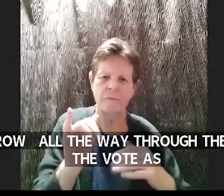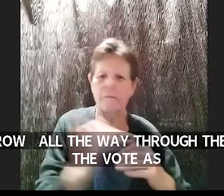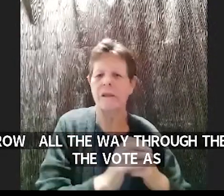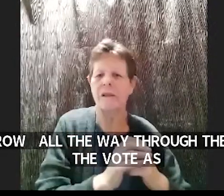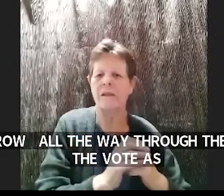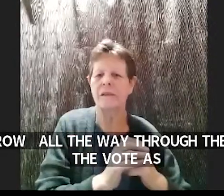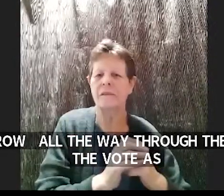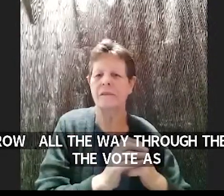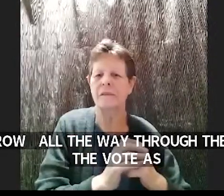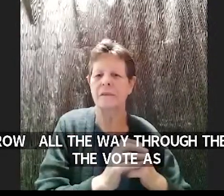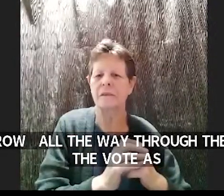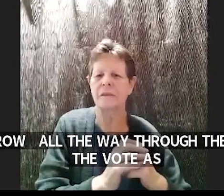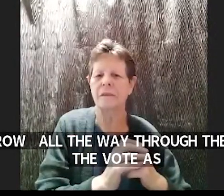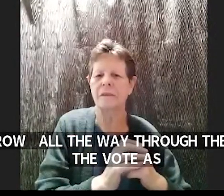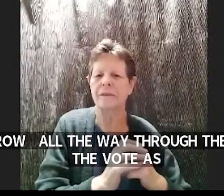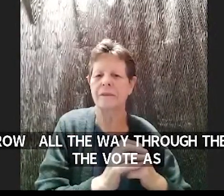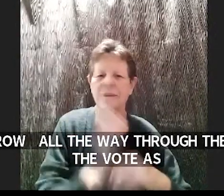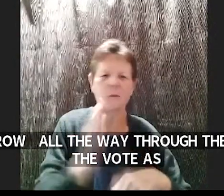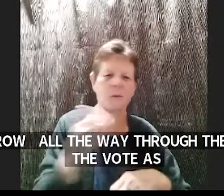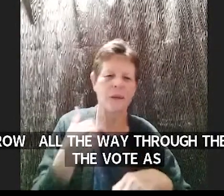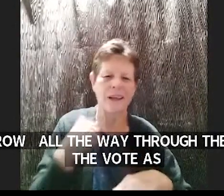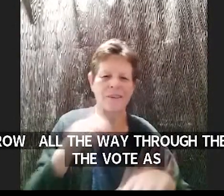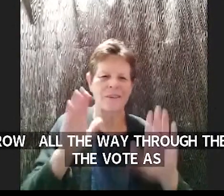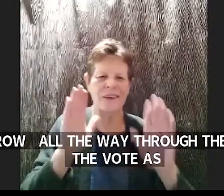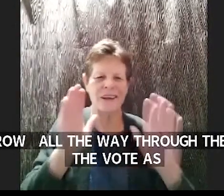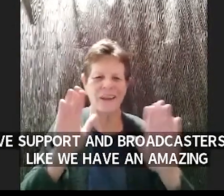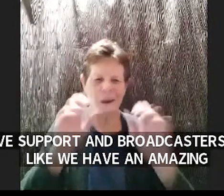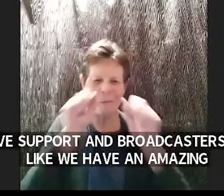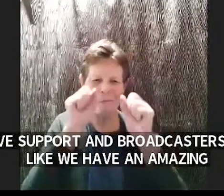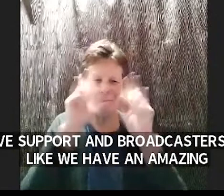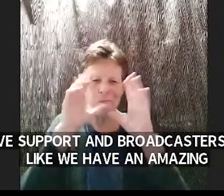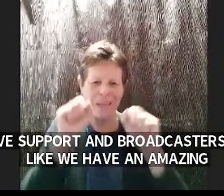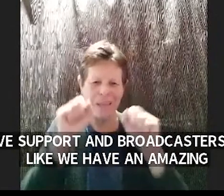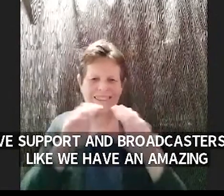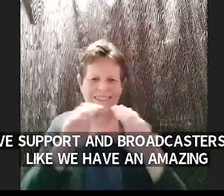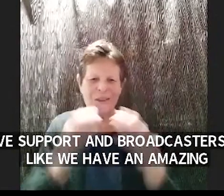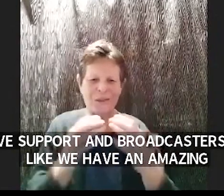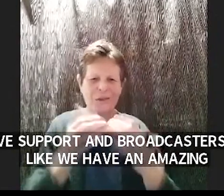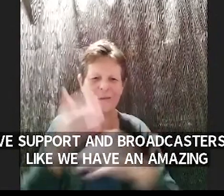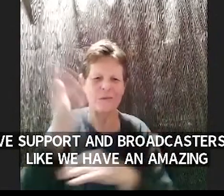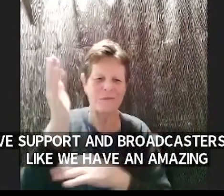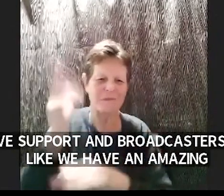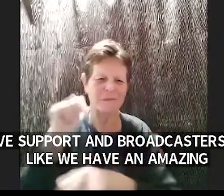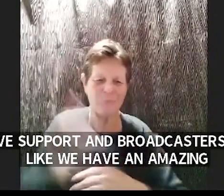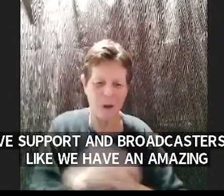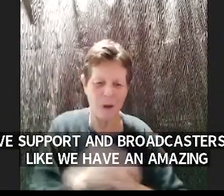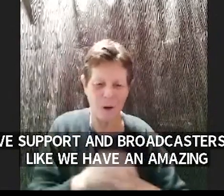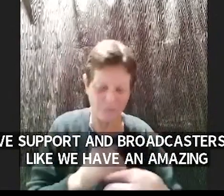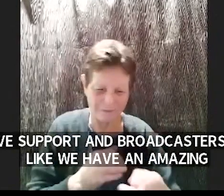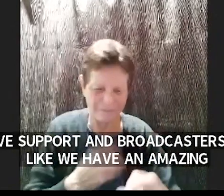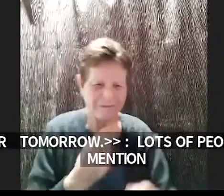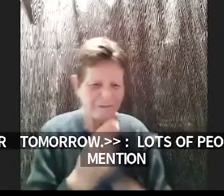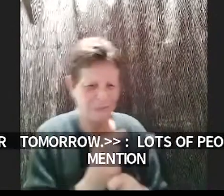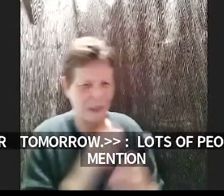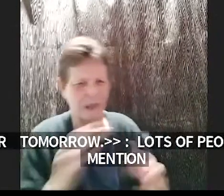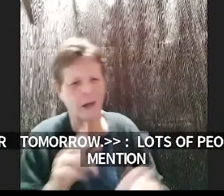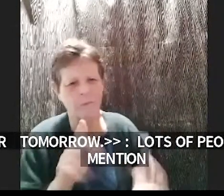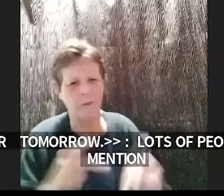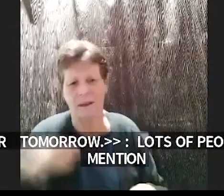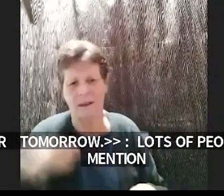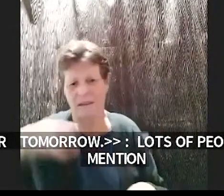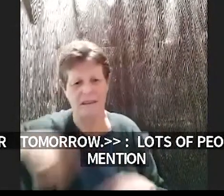have an amazing lineup for tomorrow yeah lots of people i didn't mention yet so and i want to thank you for coming back